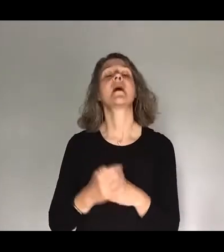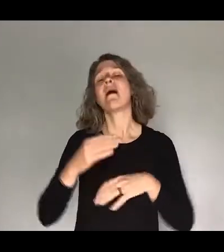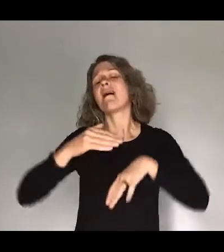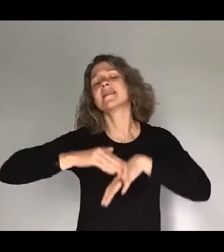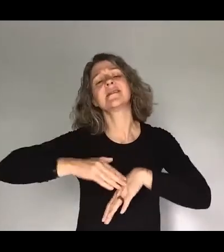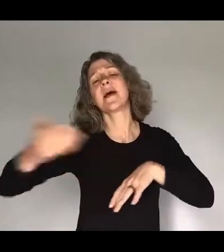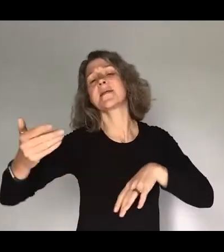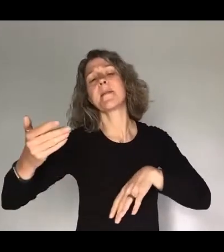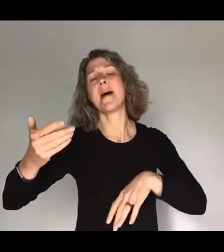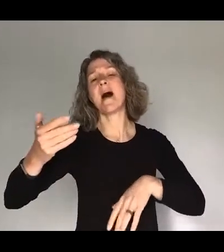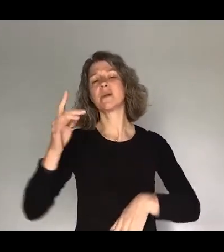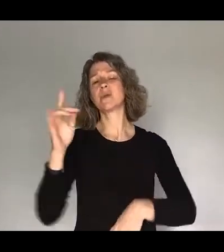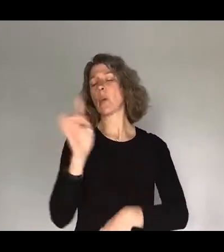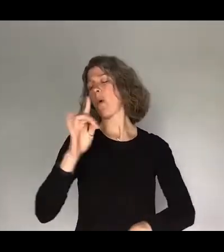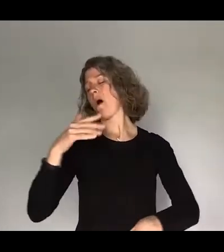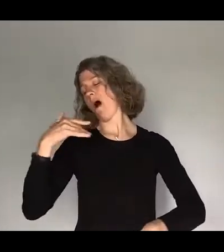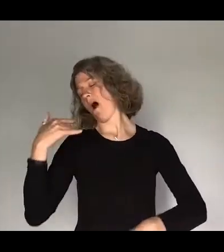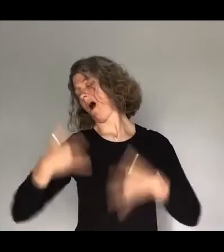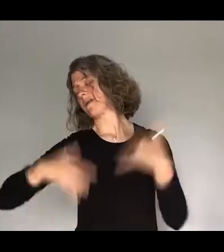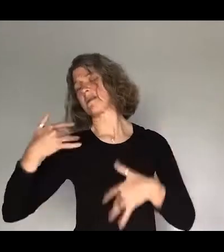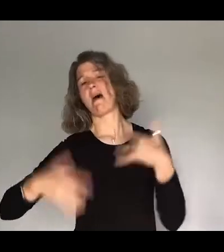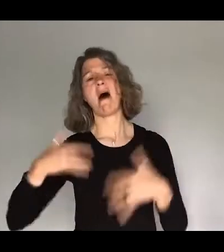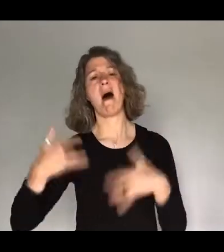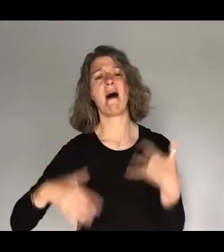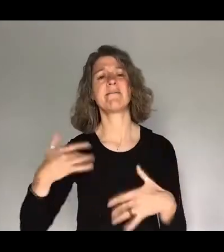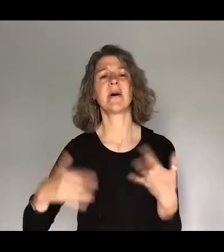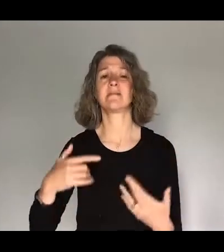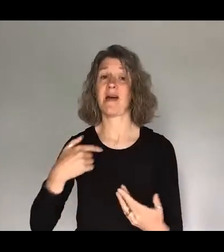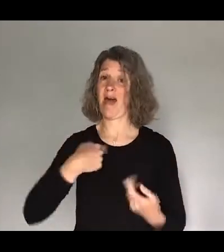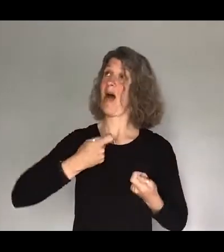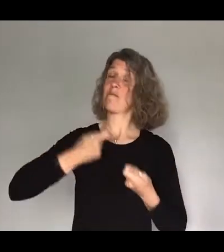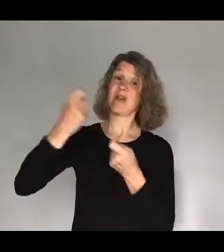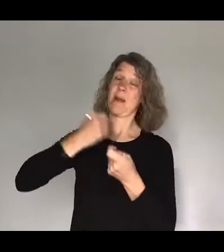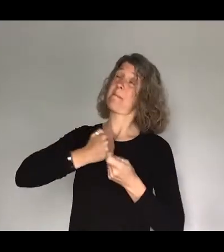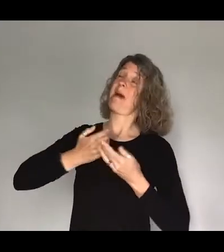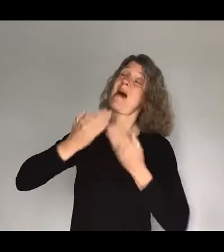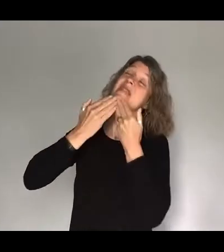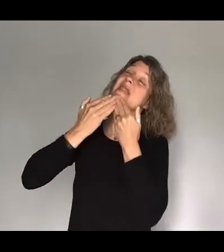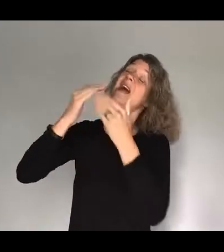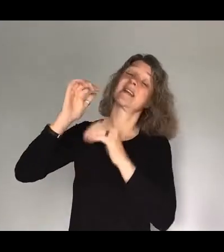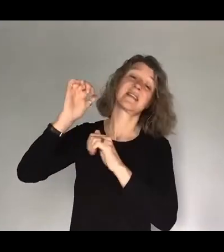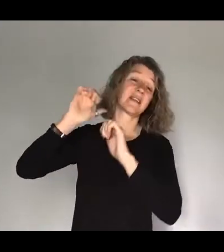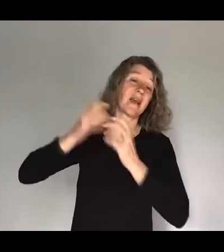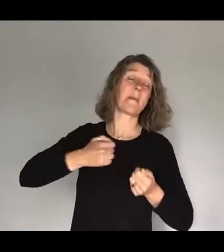it costs, I'll bring My thanks and praise and offering